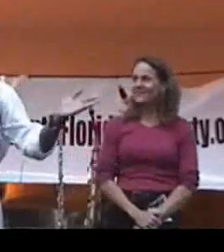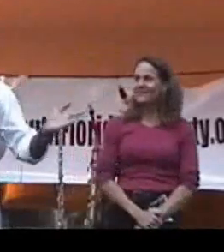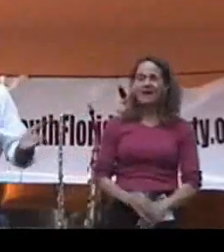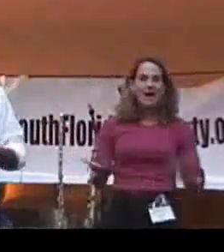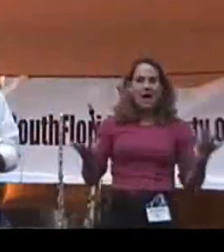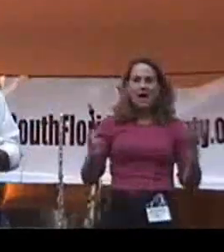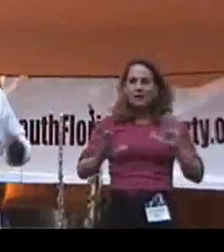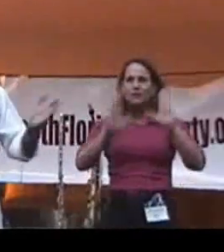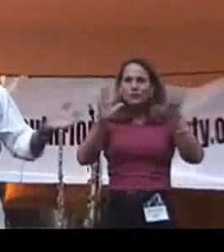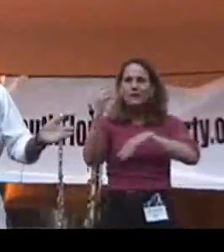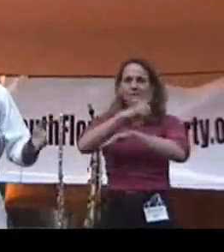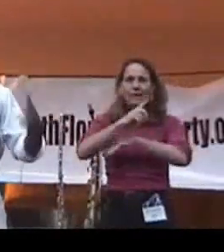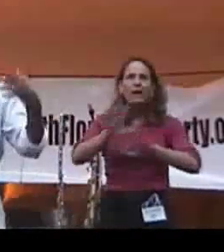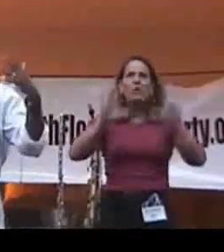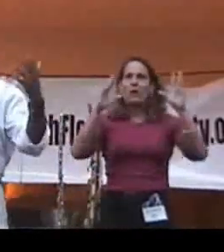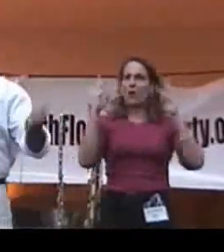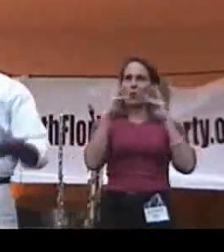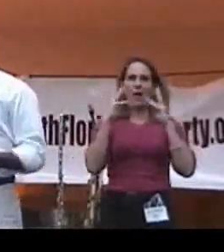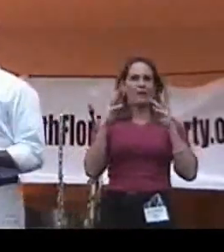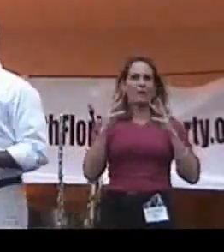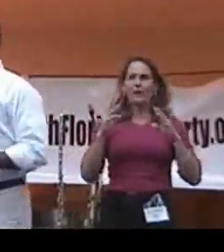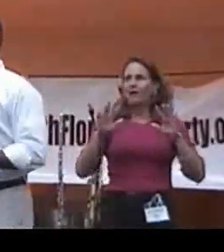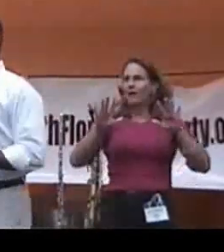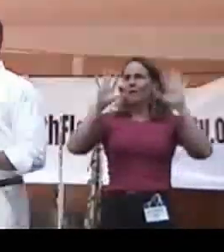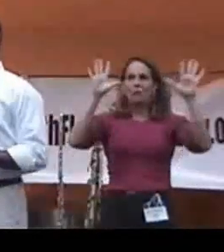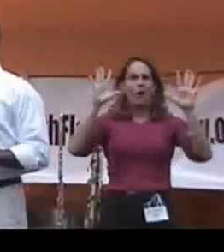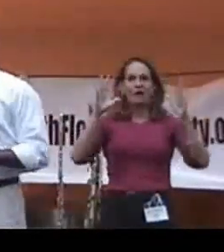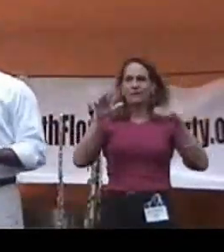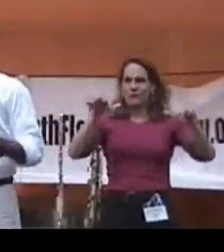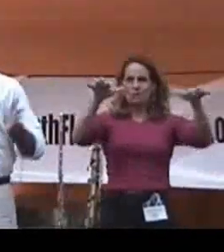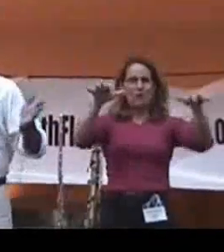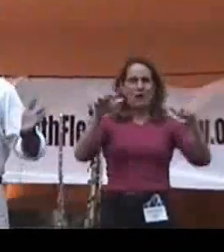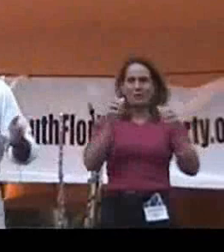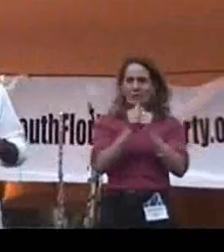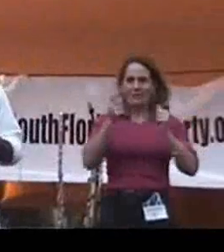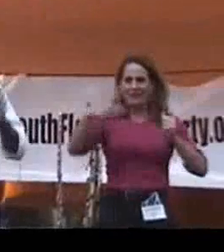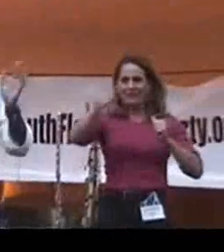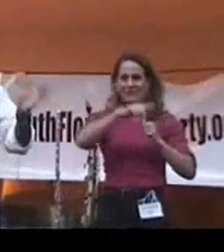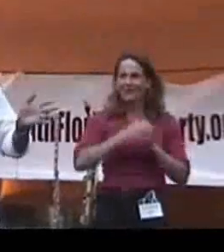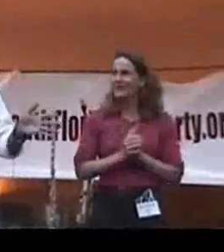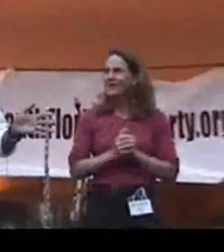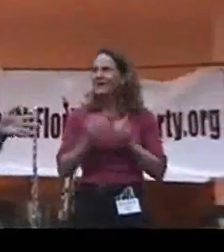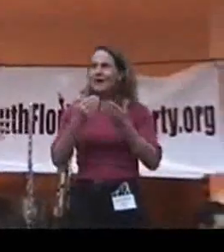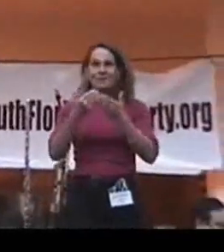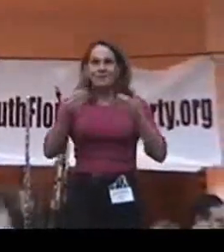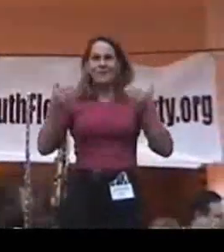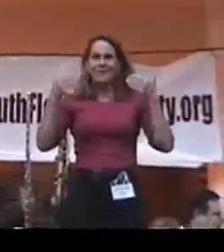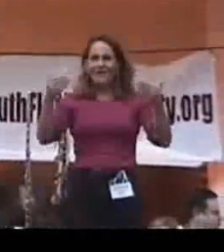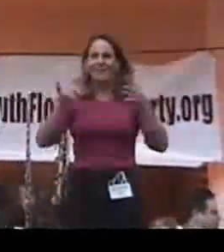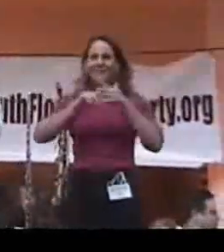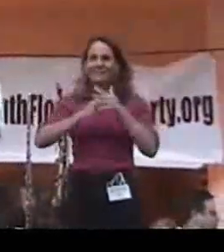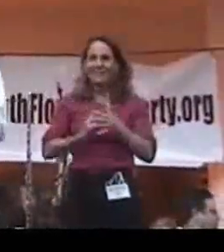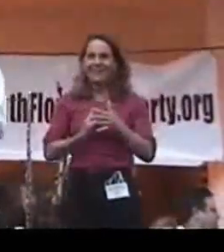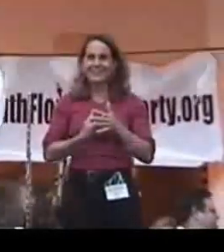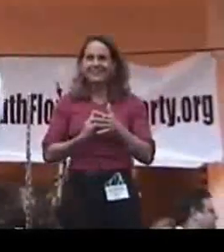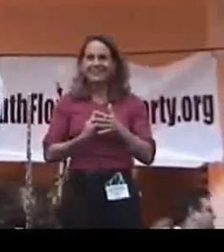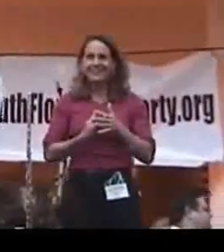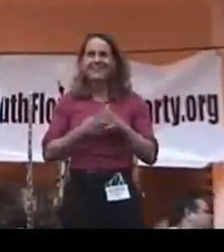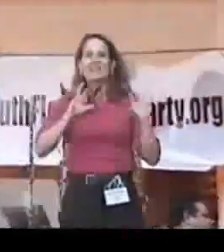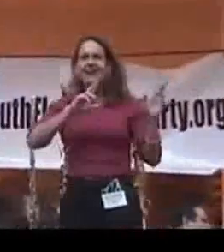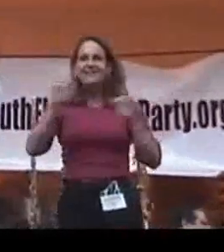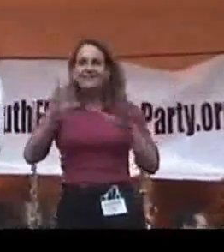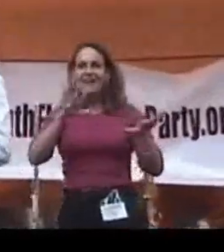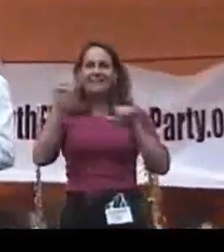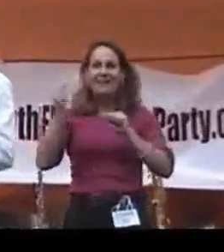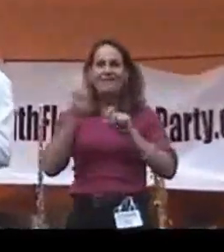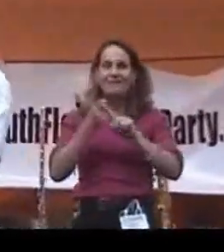What a great day, what a great weather, and a great crowd to be here with each and every one of you. Before I get started, when I was getting ready